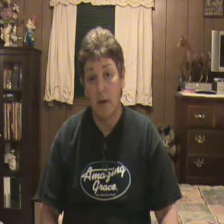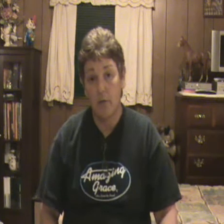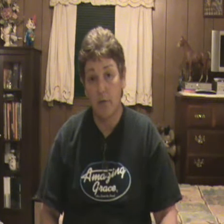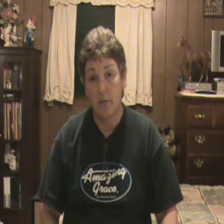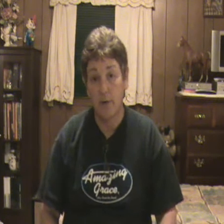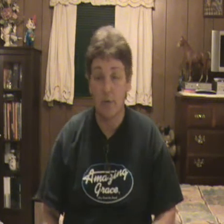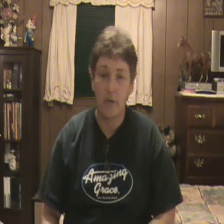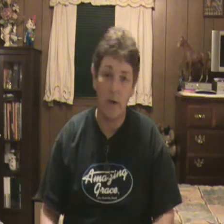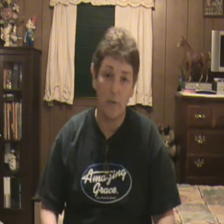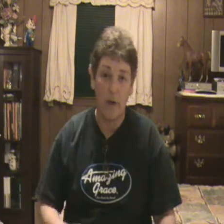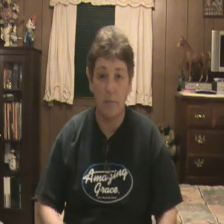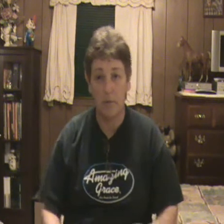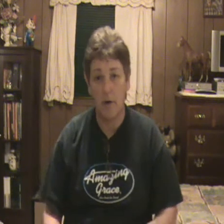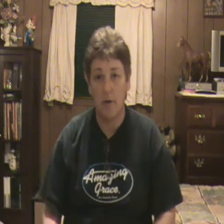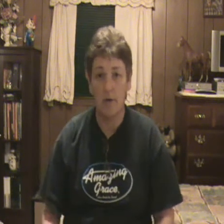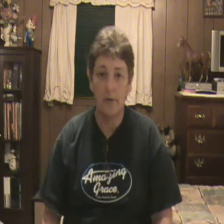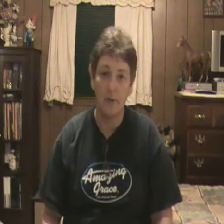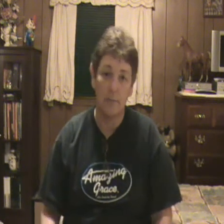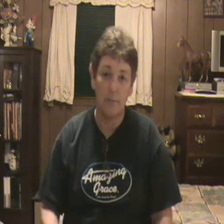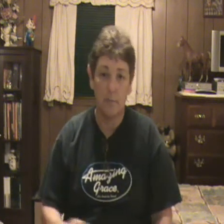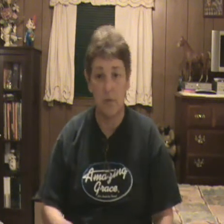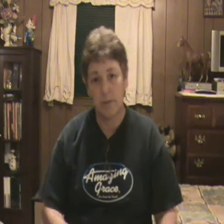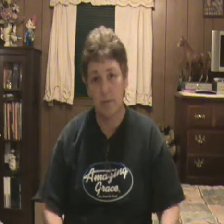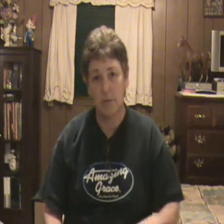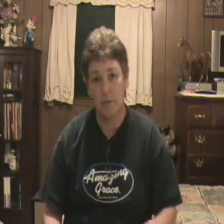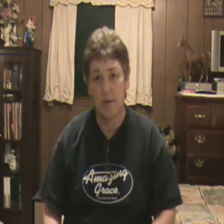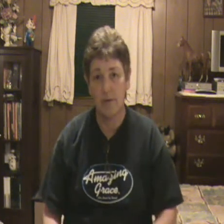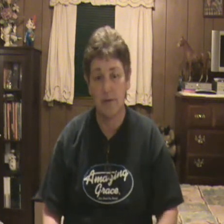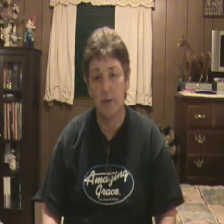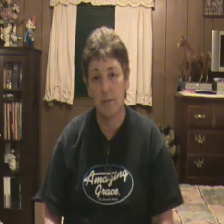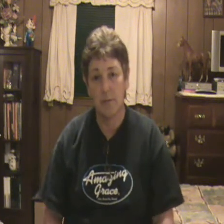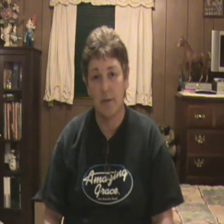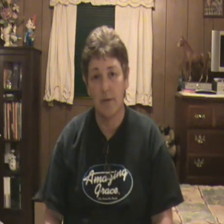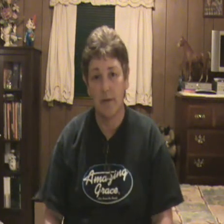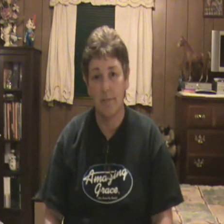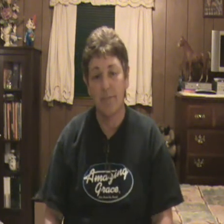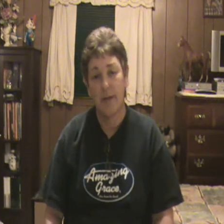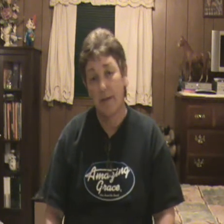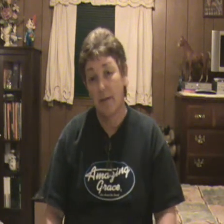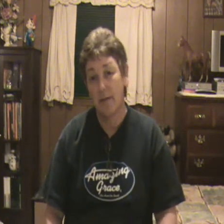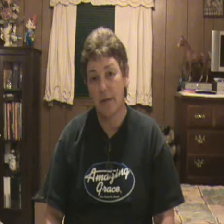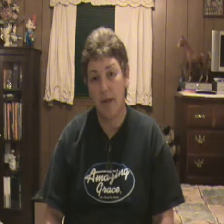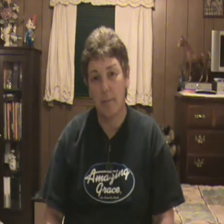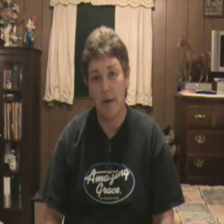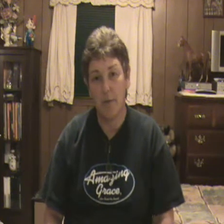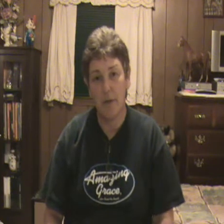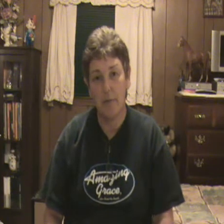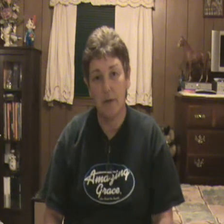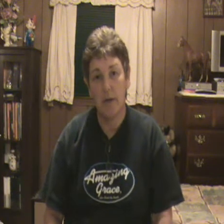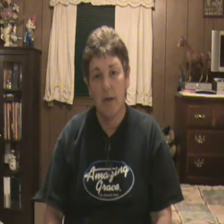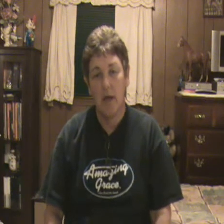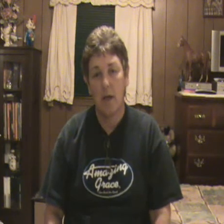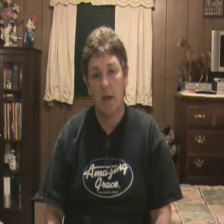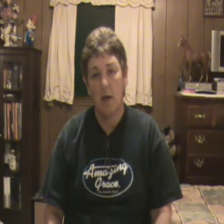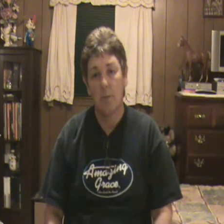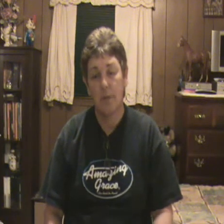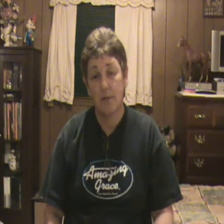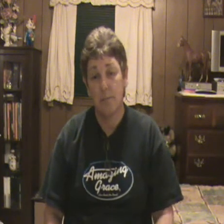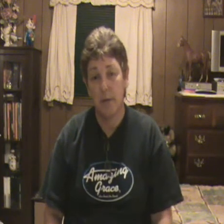helpful. know I've kind of rambled on and jumped from one subject to another subject, but, you know, just kind of bear with me and I hope this has been